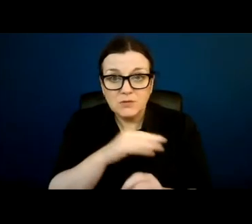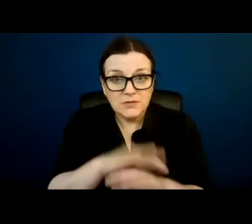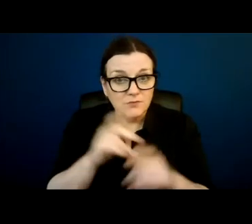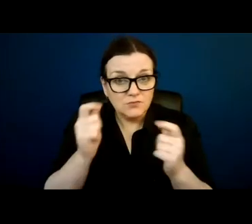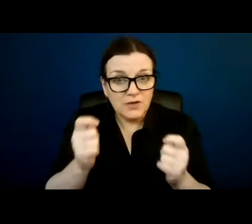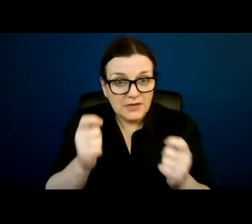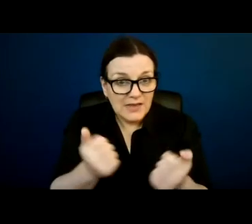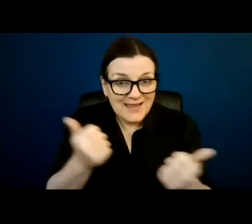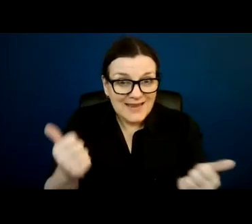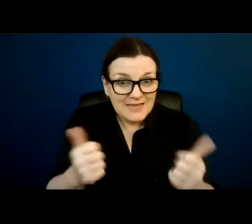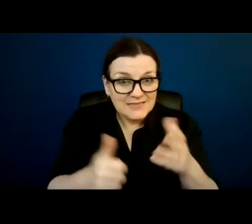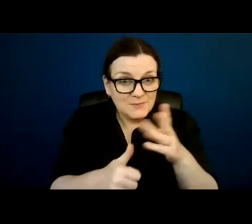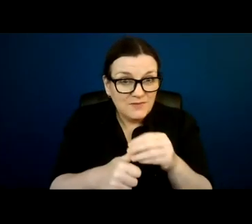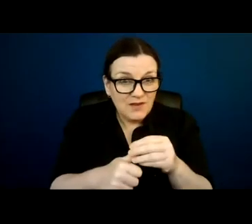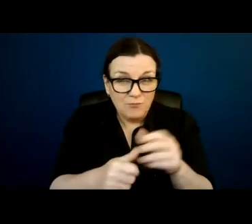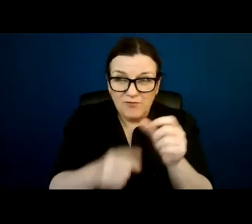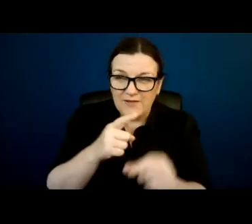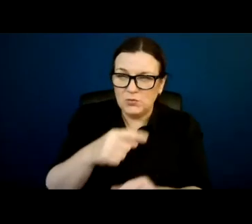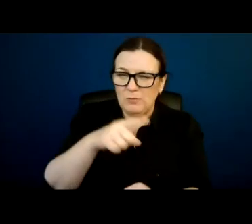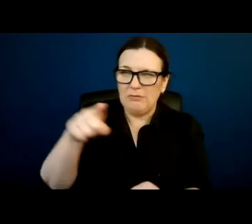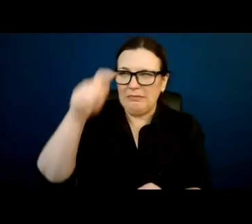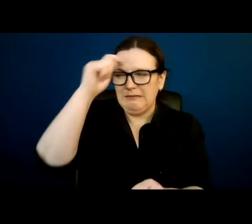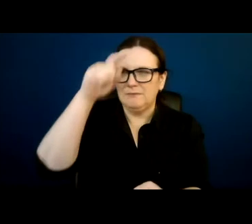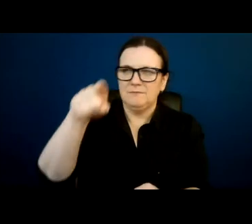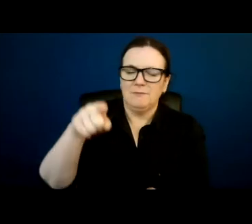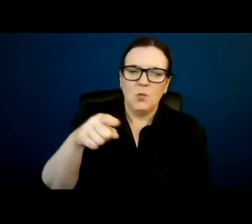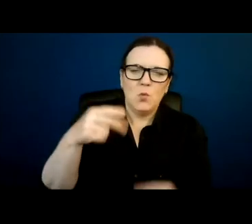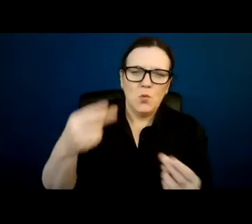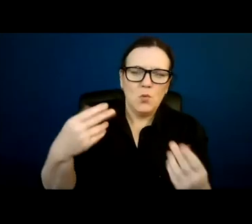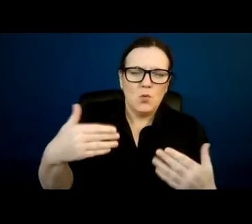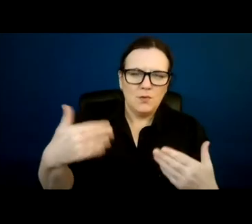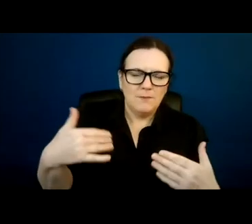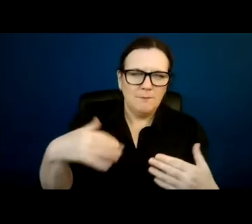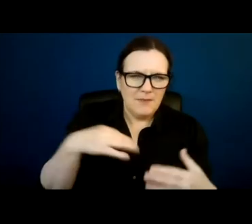is there any particular profession that you think would benefit from such training?